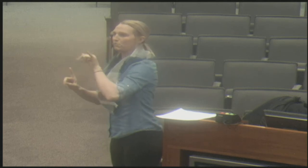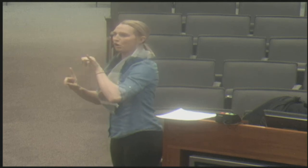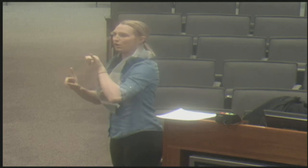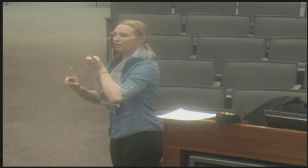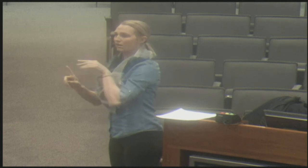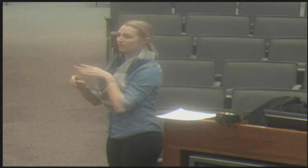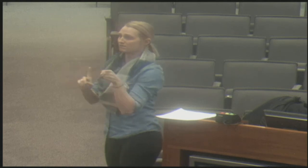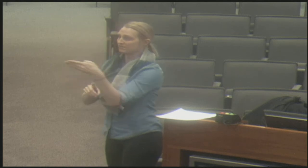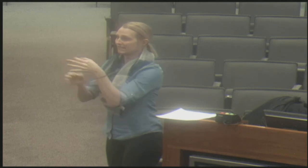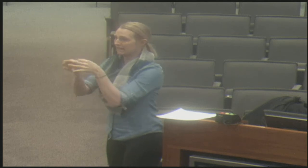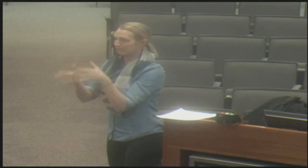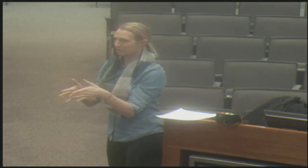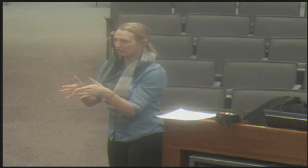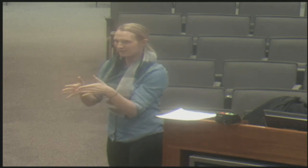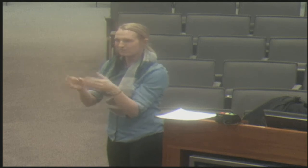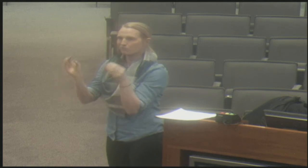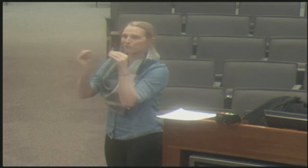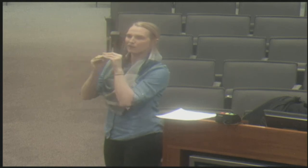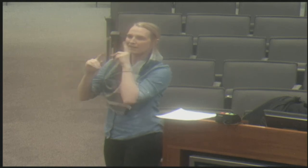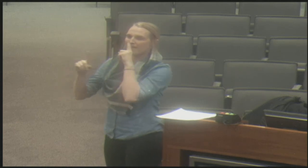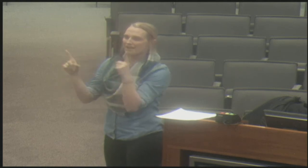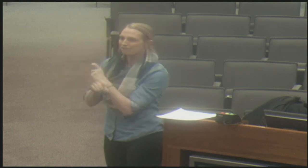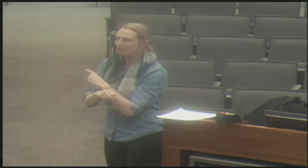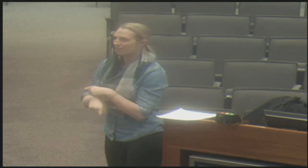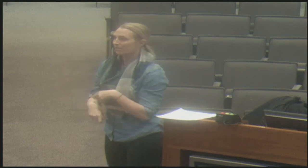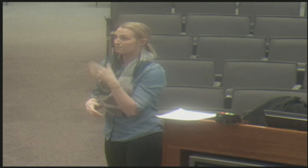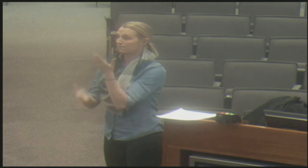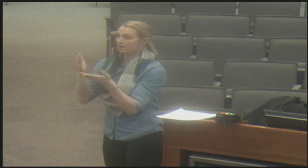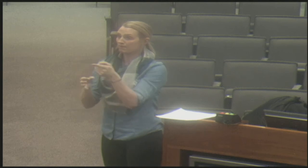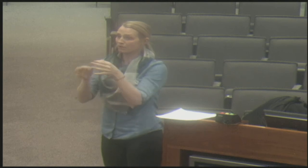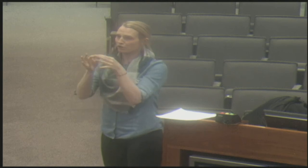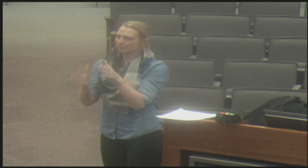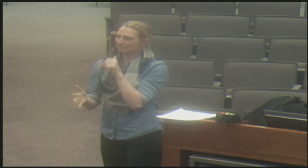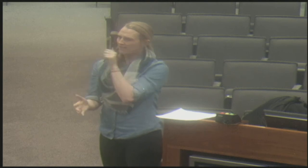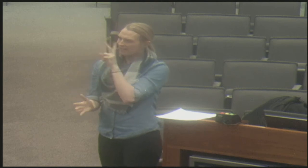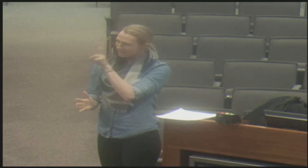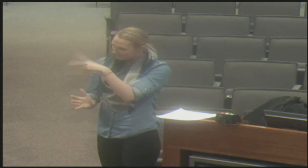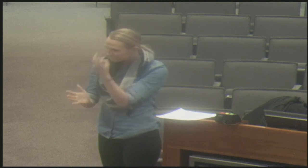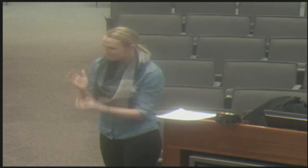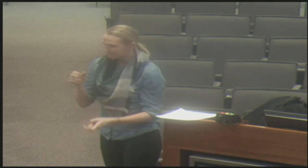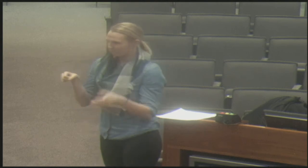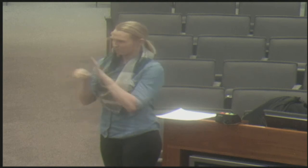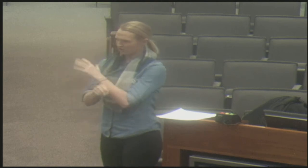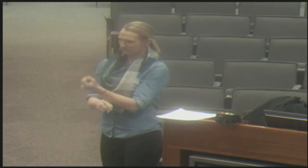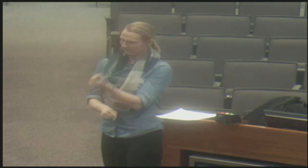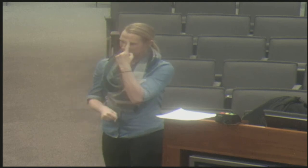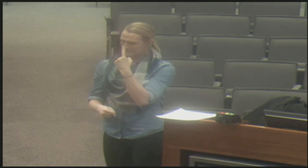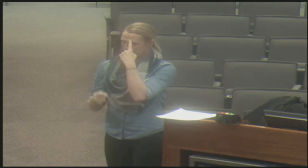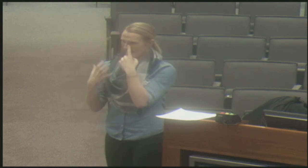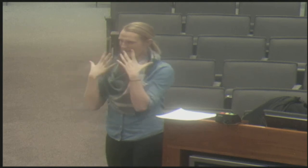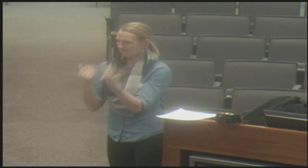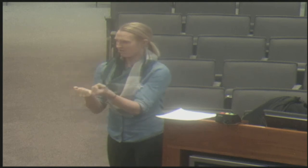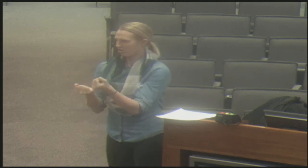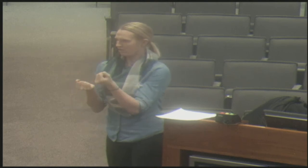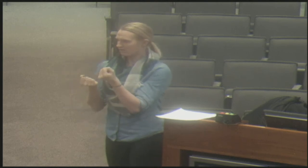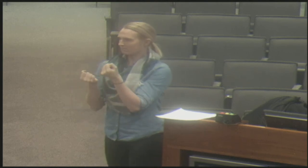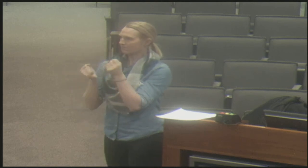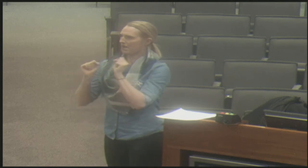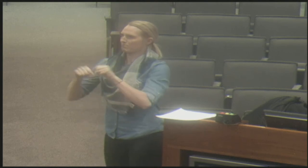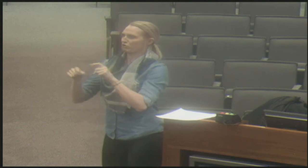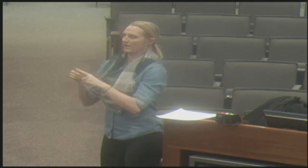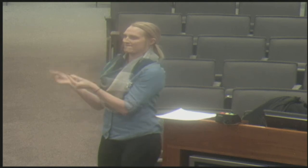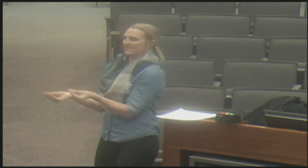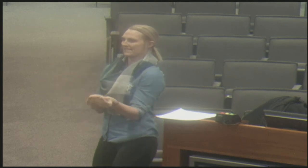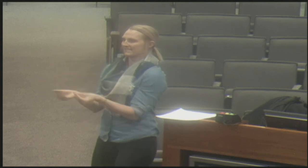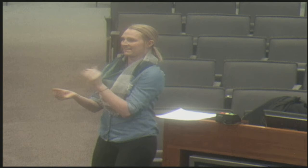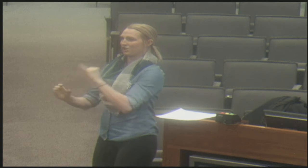through, not through a third party, through an interpreter, but it's more through direct services. Maybe the interpreter doesn't truly